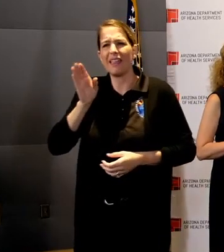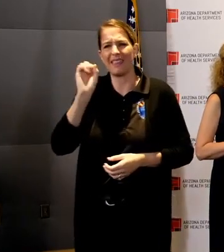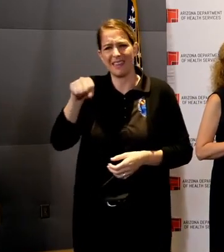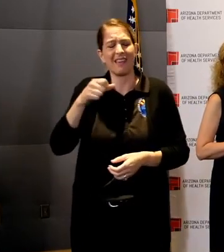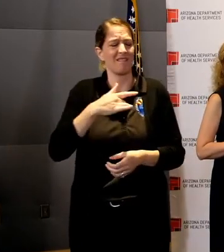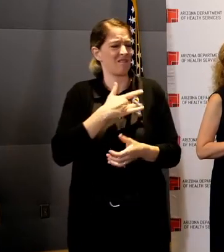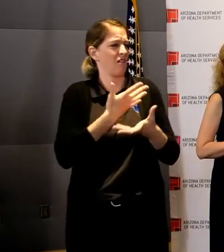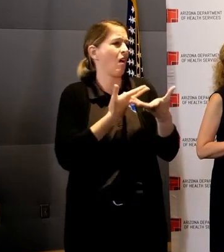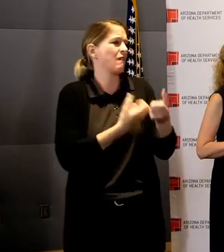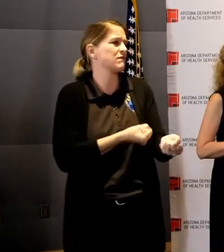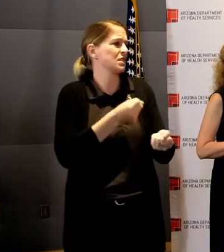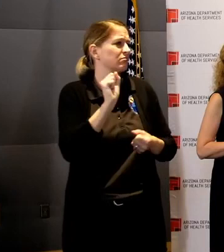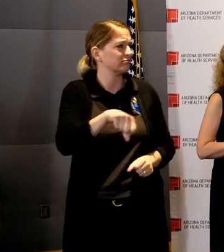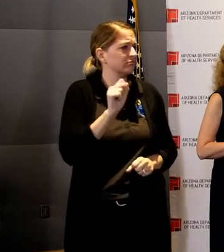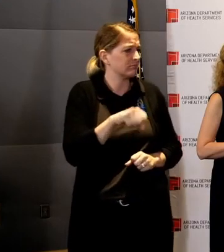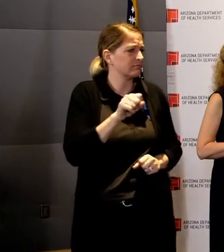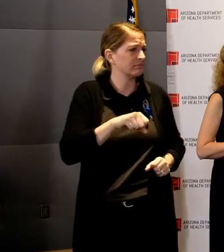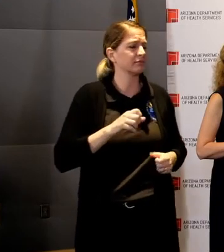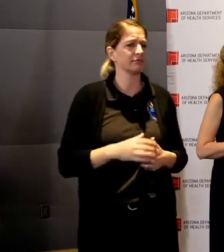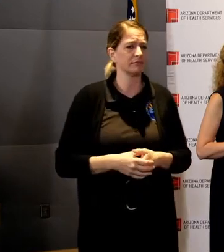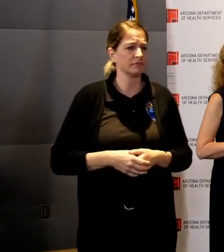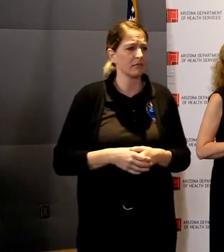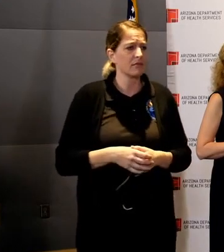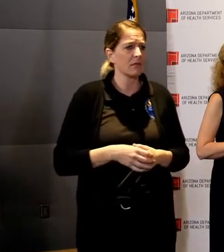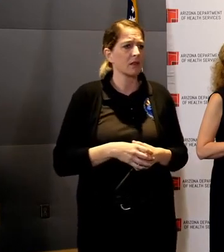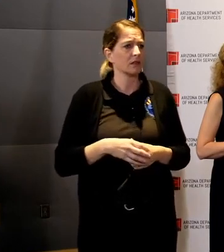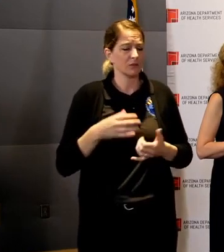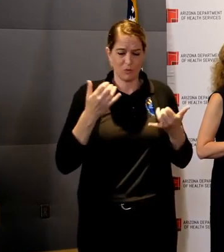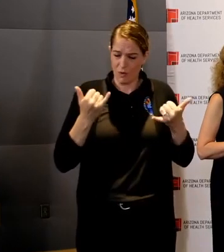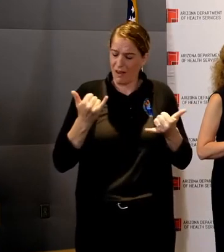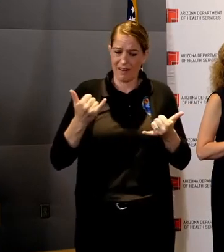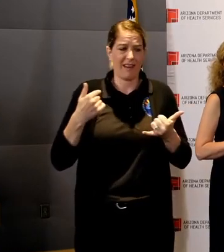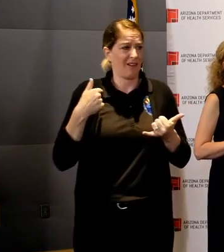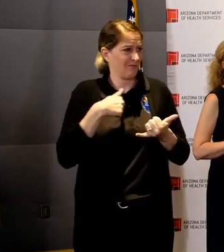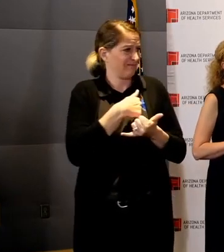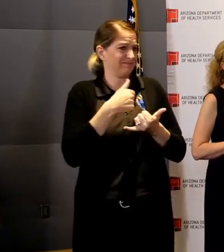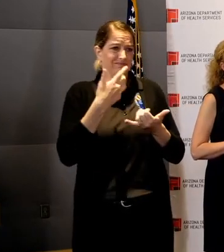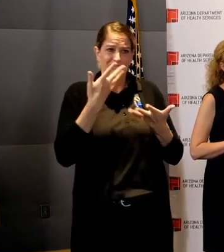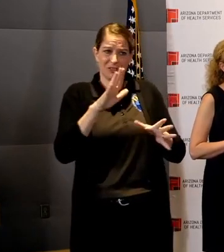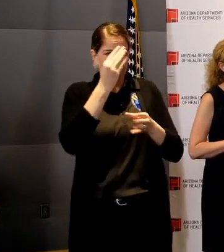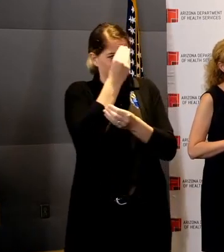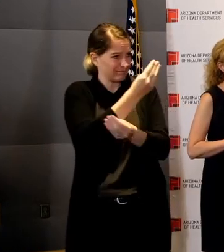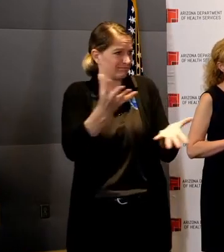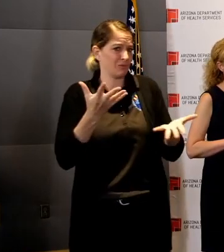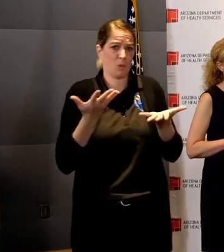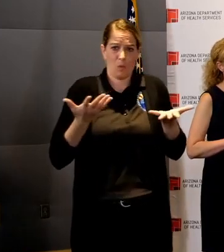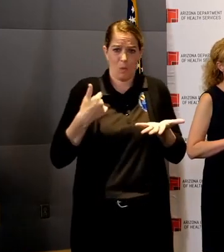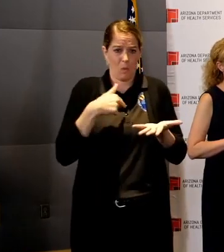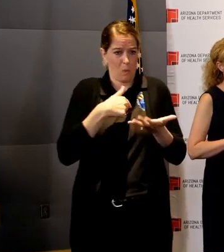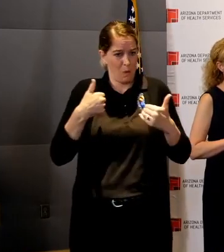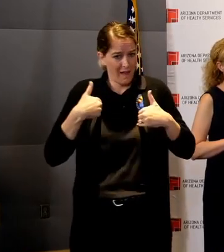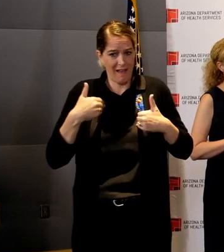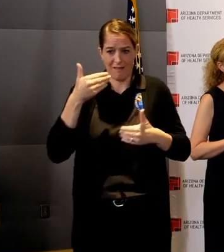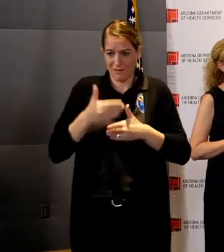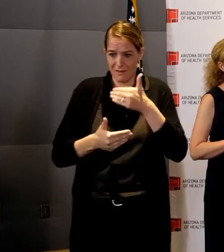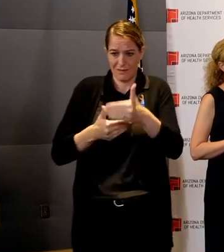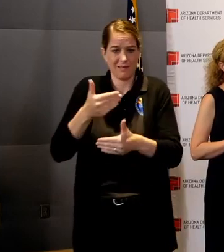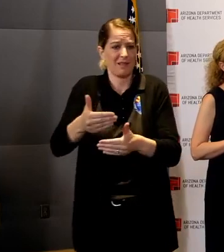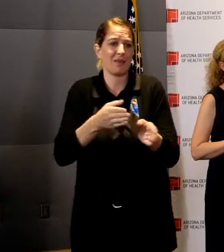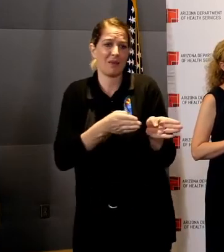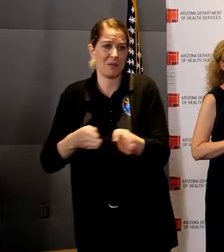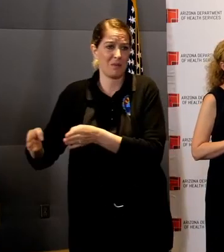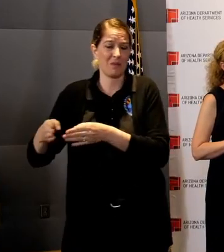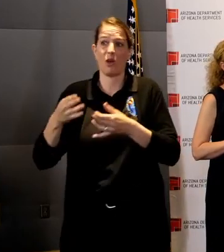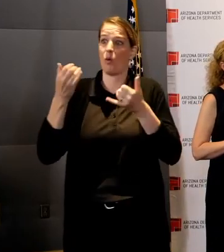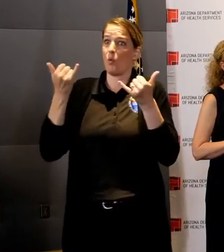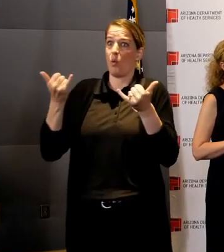and the direction that we are headed in. There is a surge of need for all of